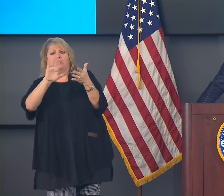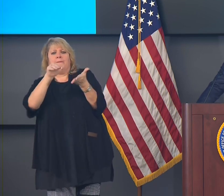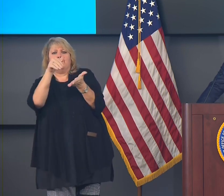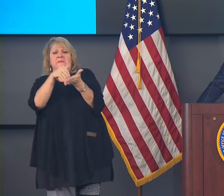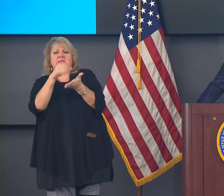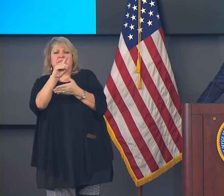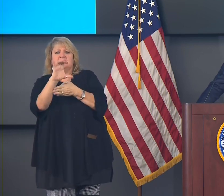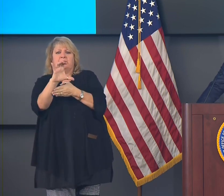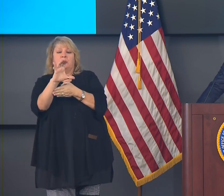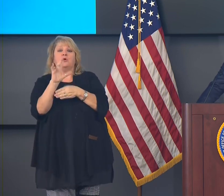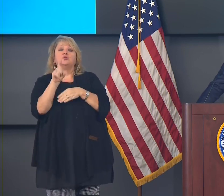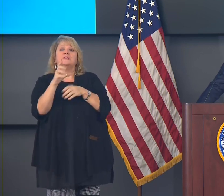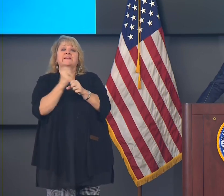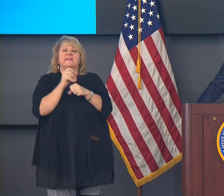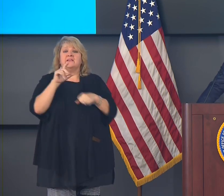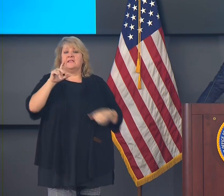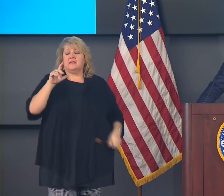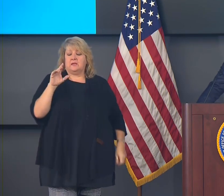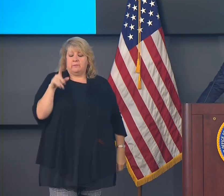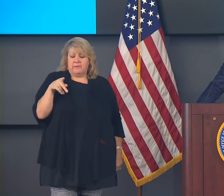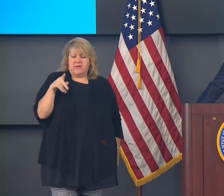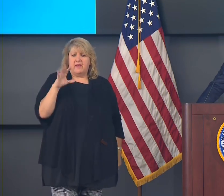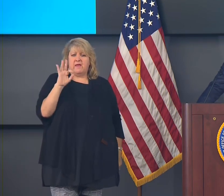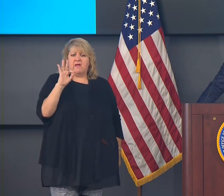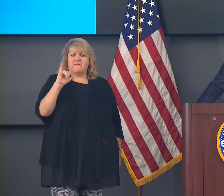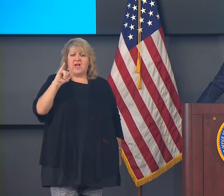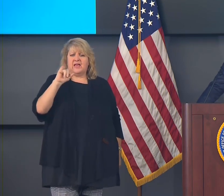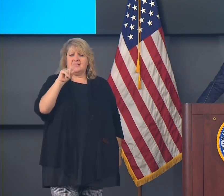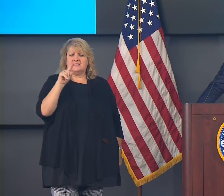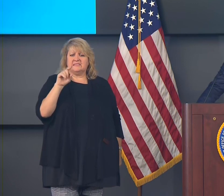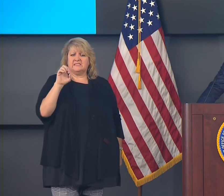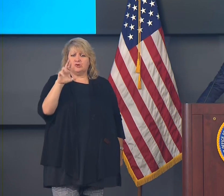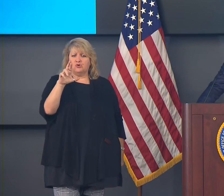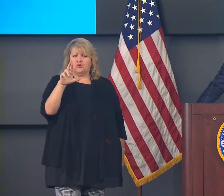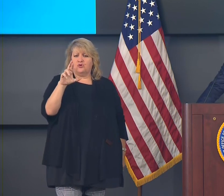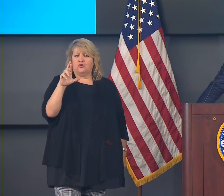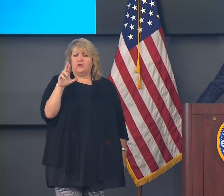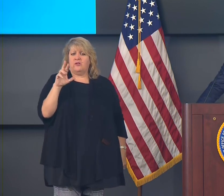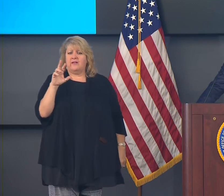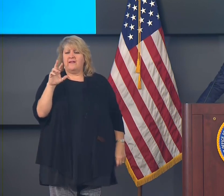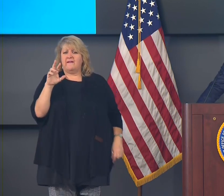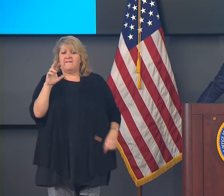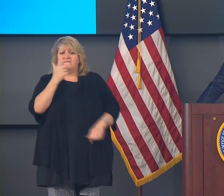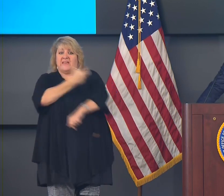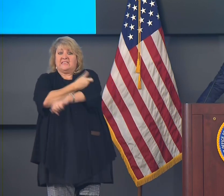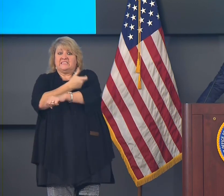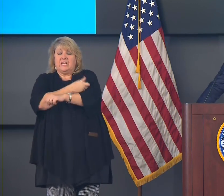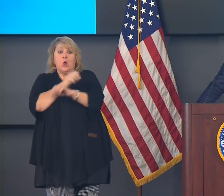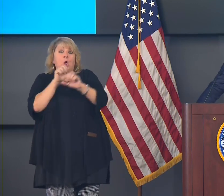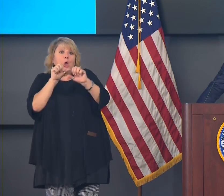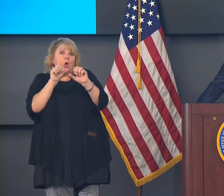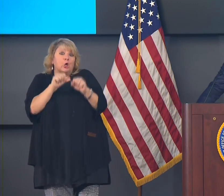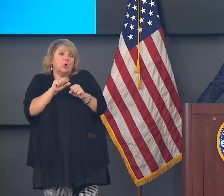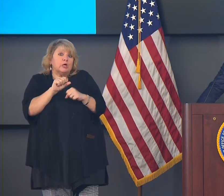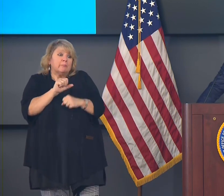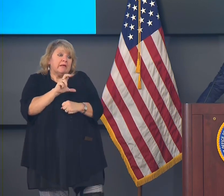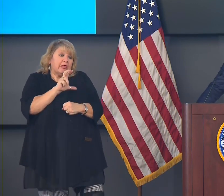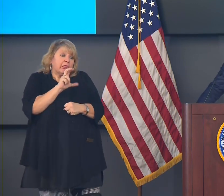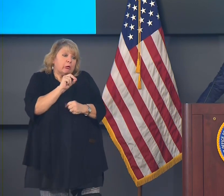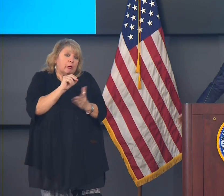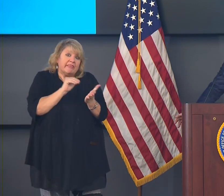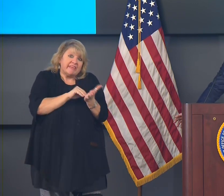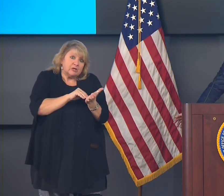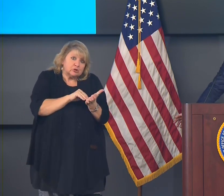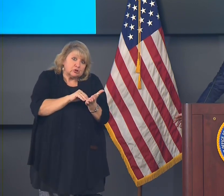doses of the Pfizer vaccine first. We don't know how many it could be as few as 30,000 might be 60,000.